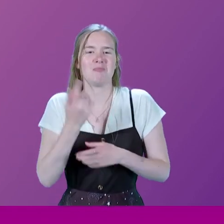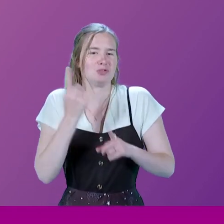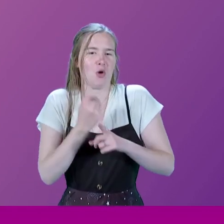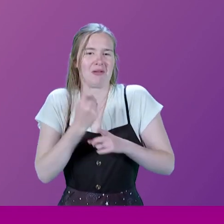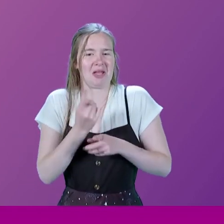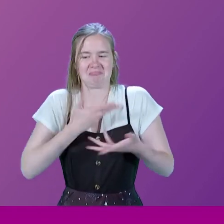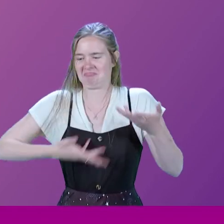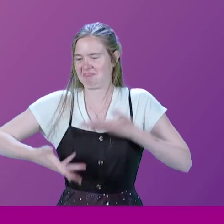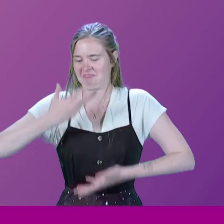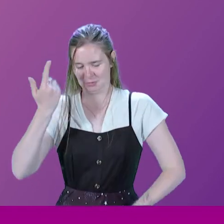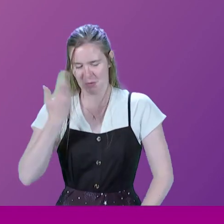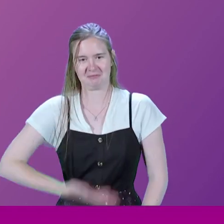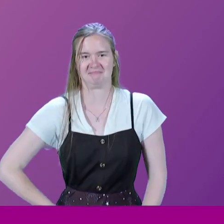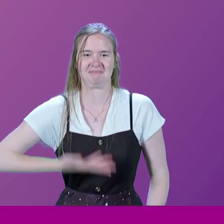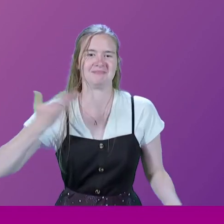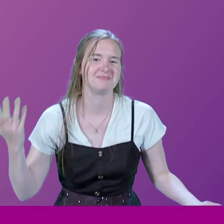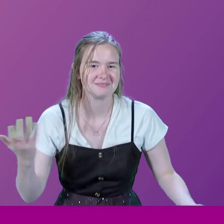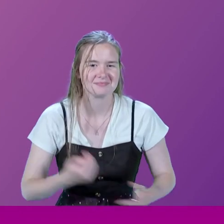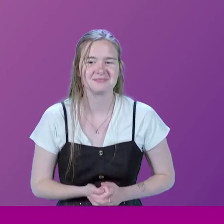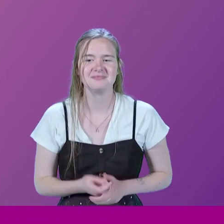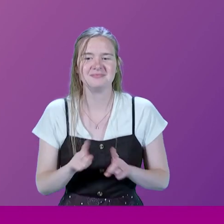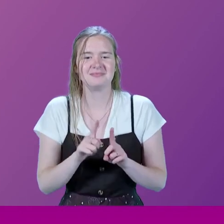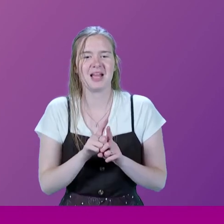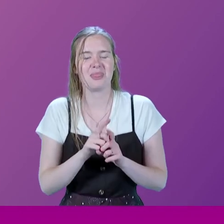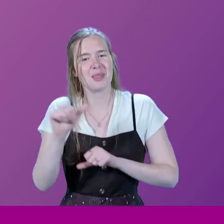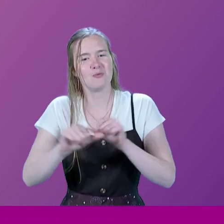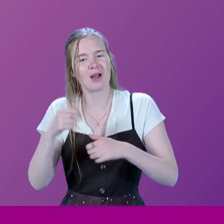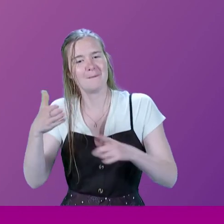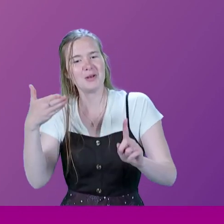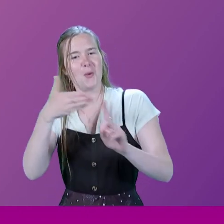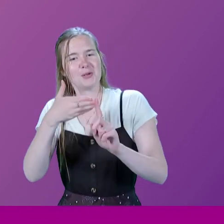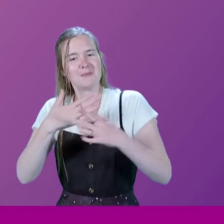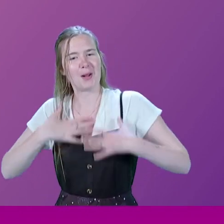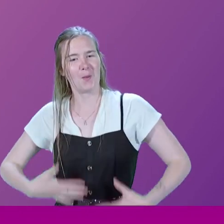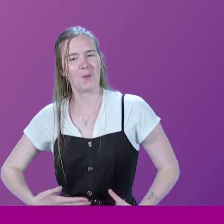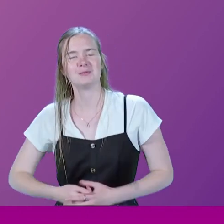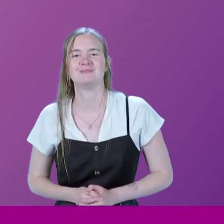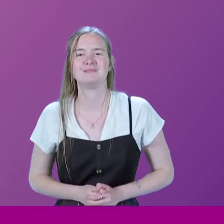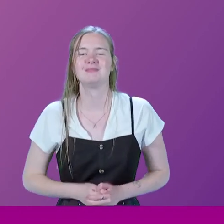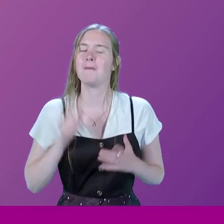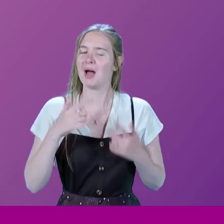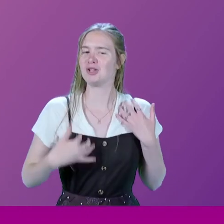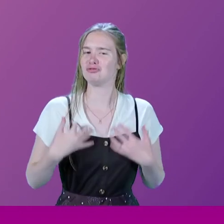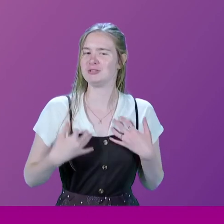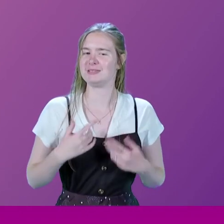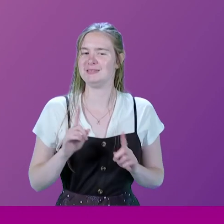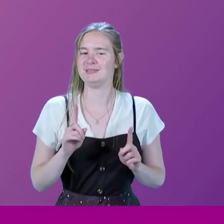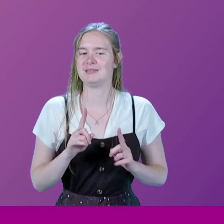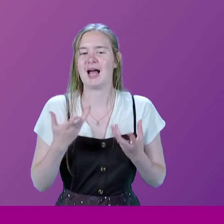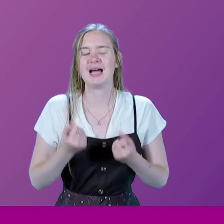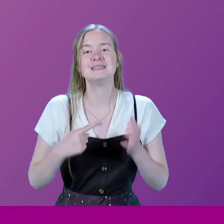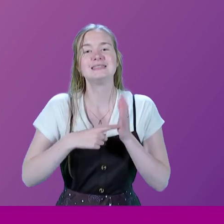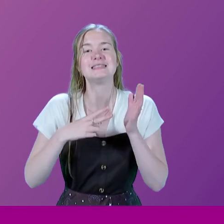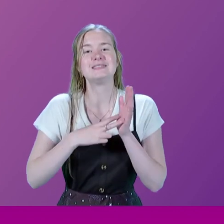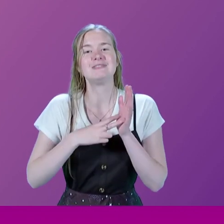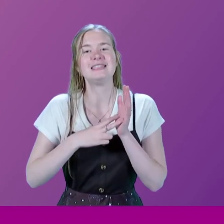point. It's just one of the ways in which the programme gets noticed. But it's interesting. I used to have what I called television